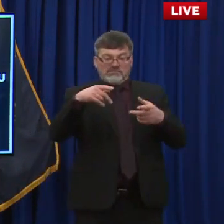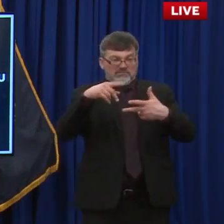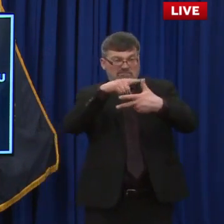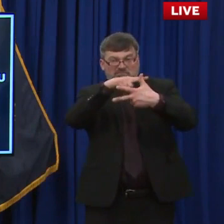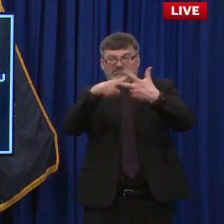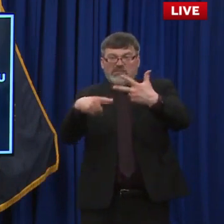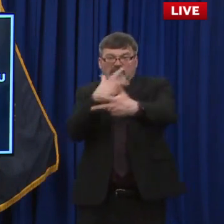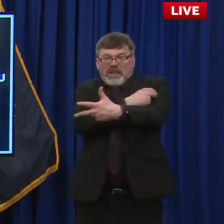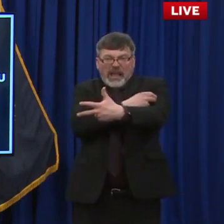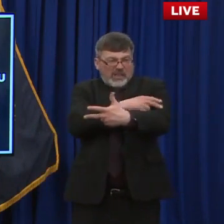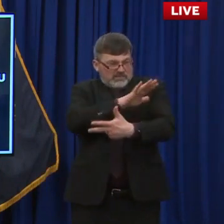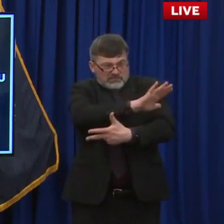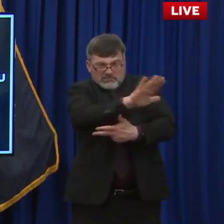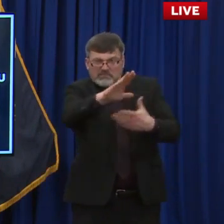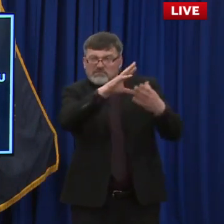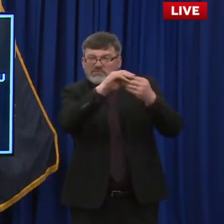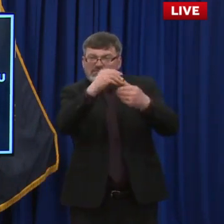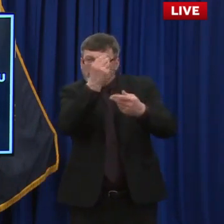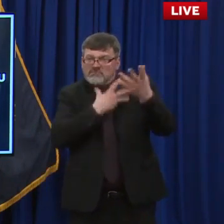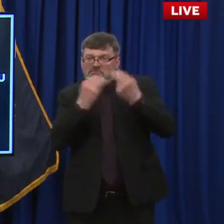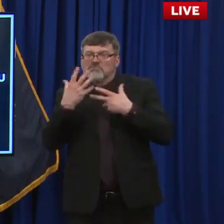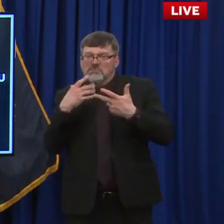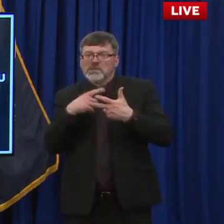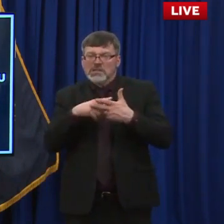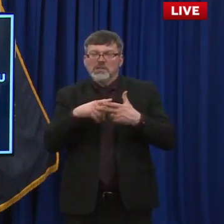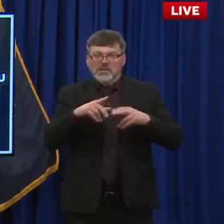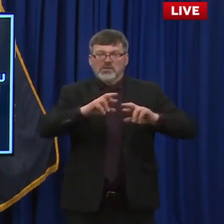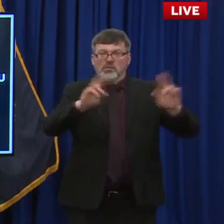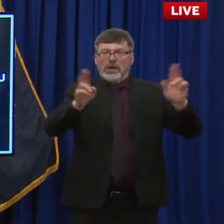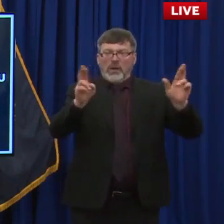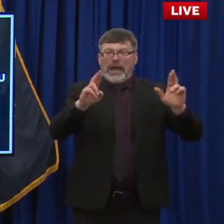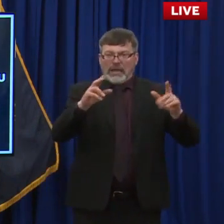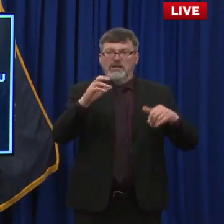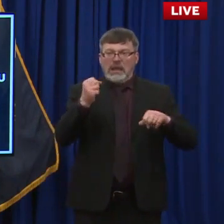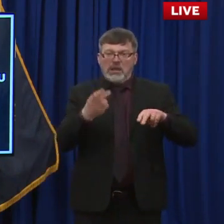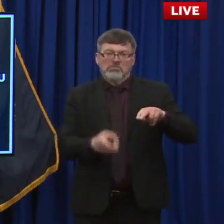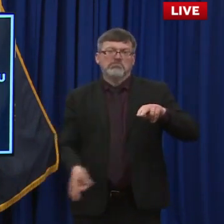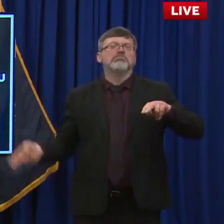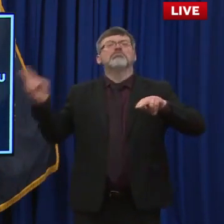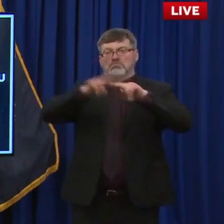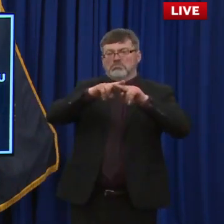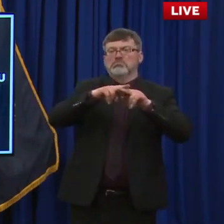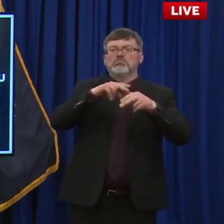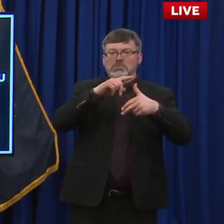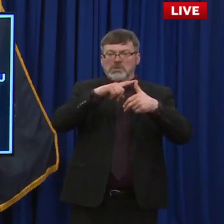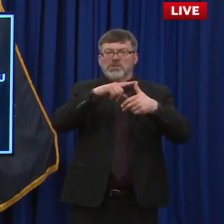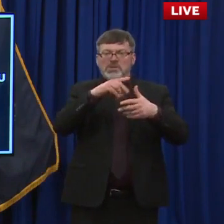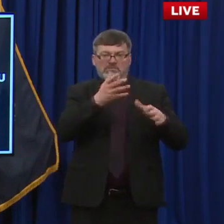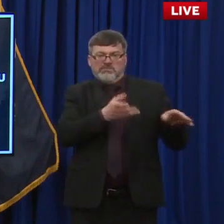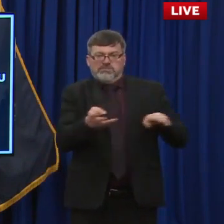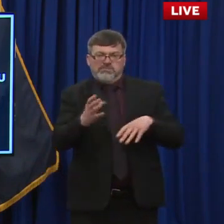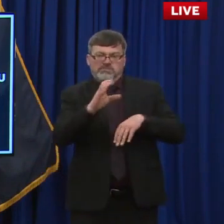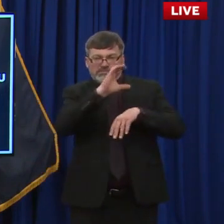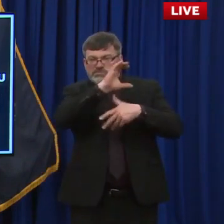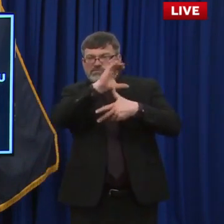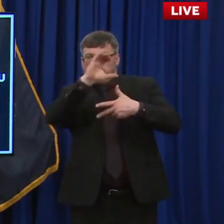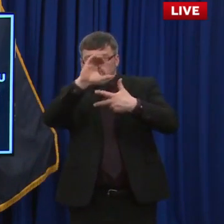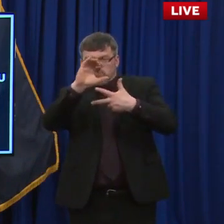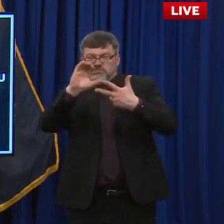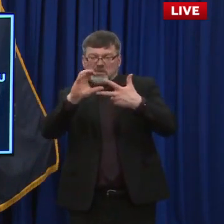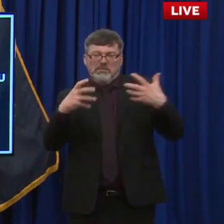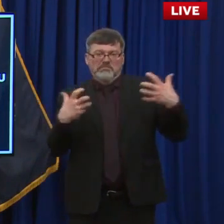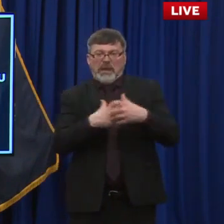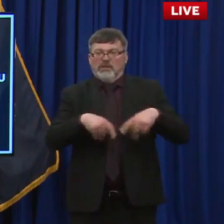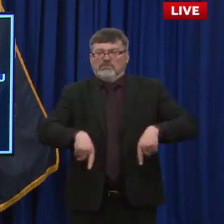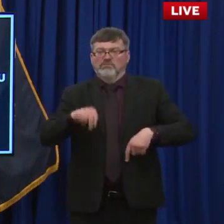companies. Um, if their manufacturing schedule stays on target, if they keep it getting the vaccine out, um, as they, I